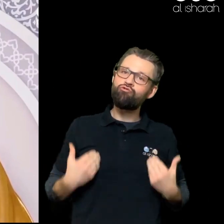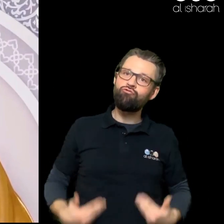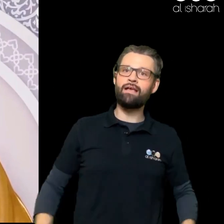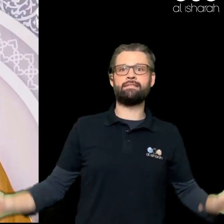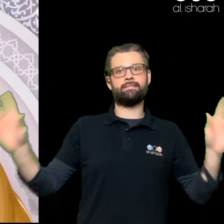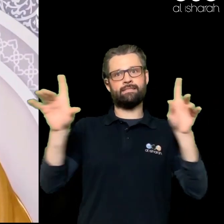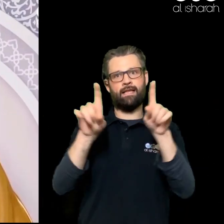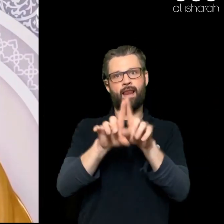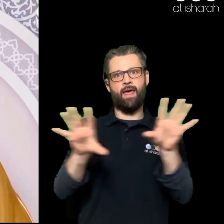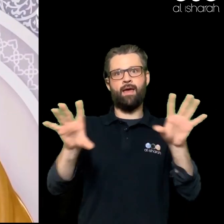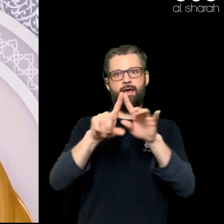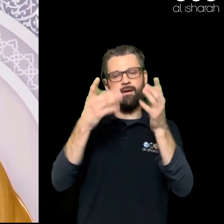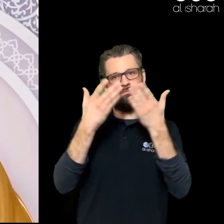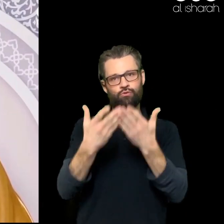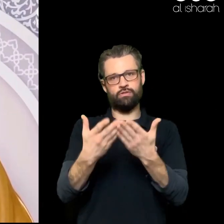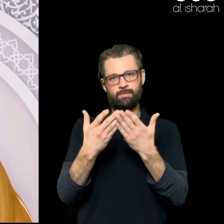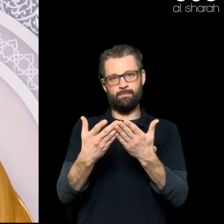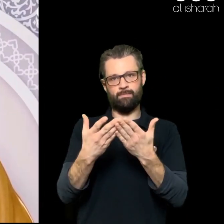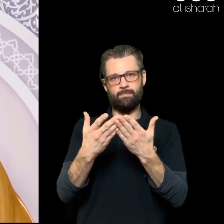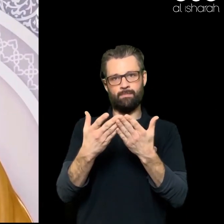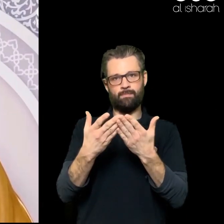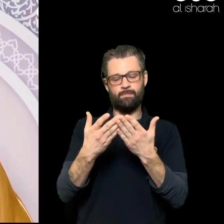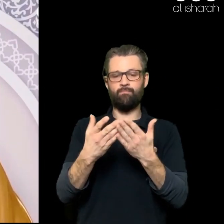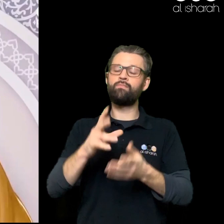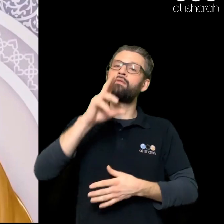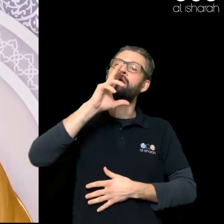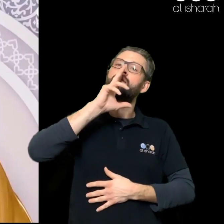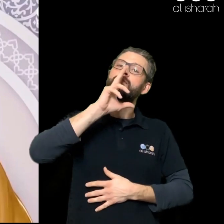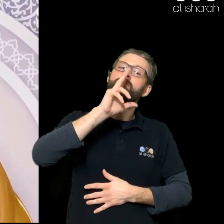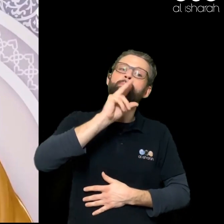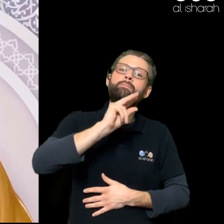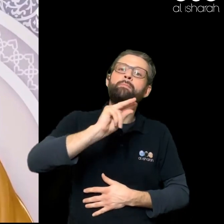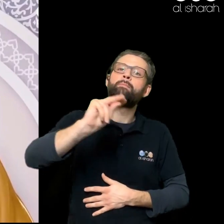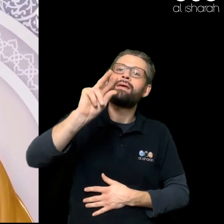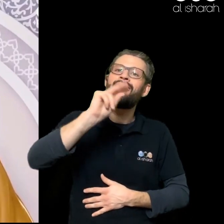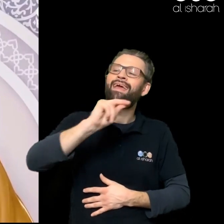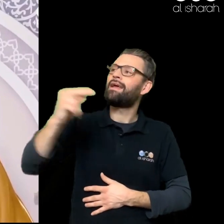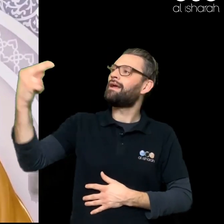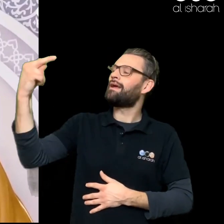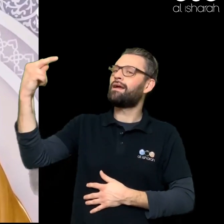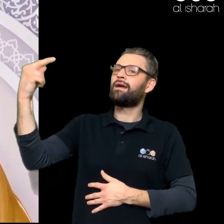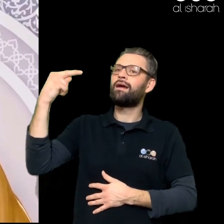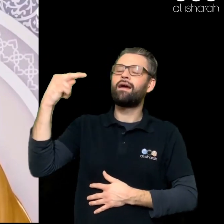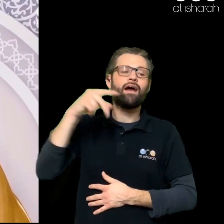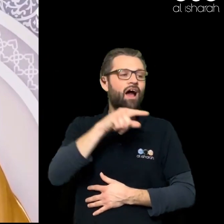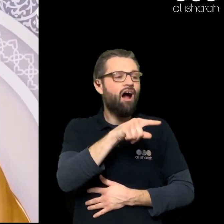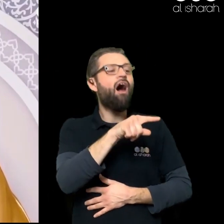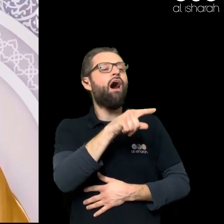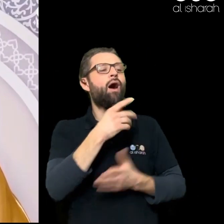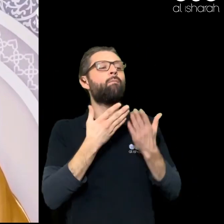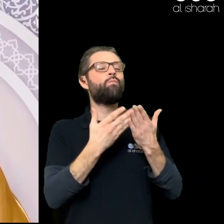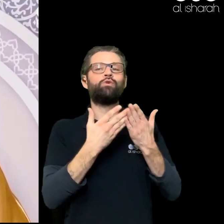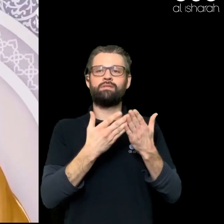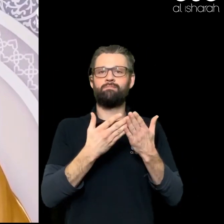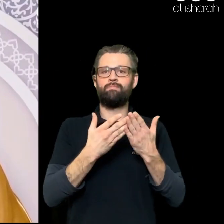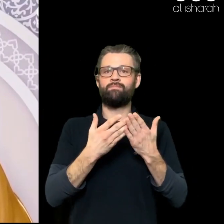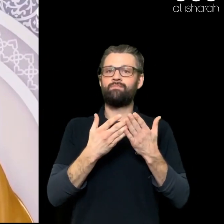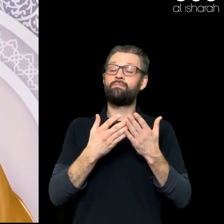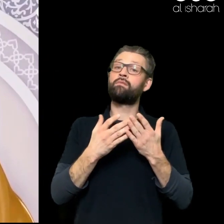Speak In A Way That You Will Be Recognized As A Muslim Stay Away From Vulgar Words Bad Words Brothers And Sisters As A